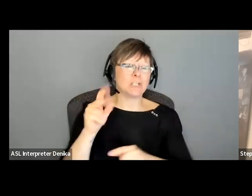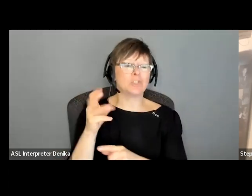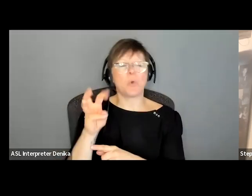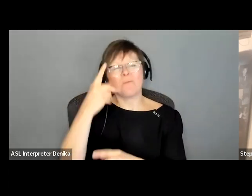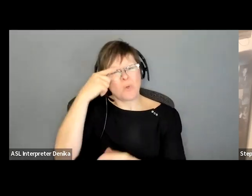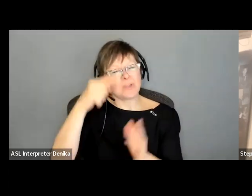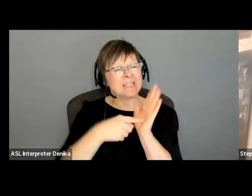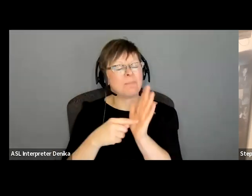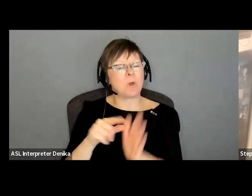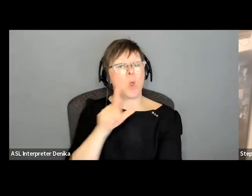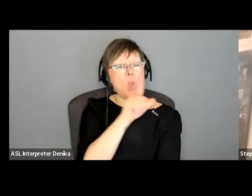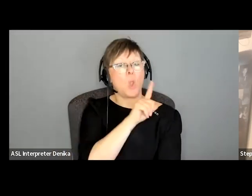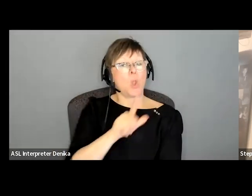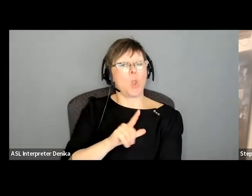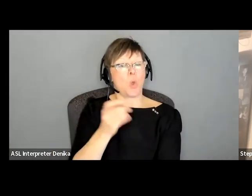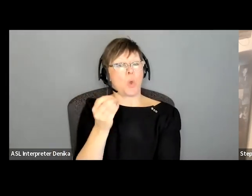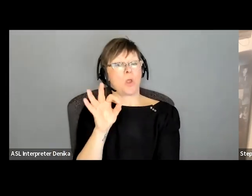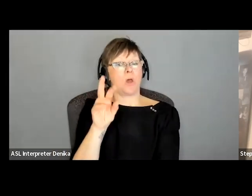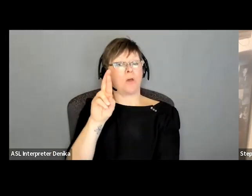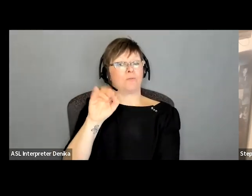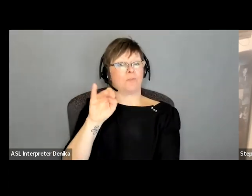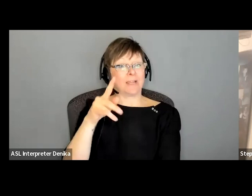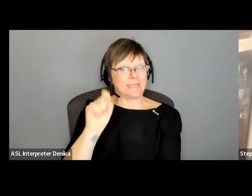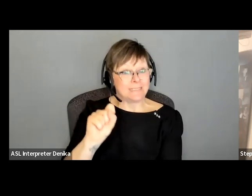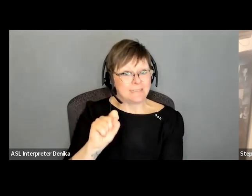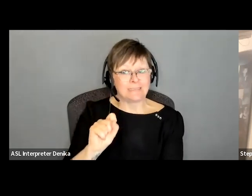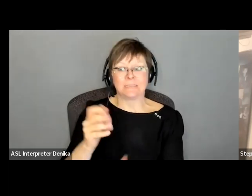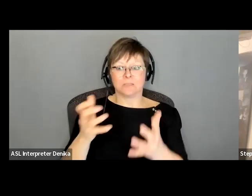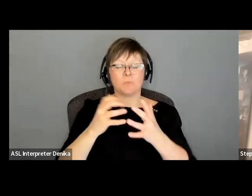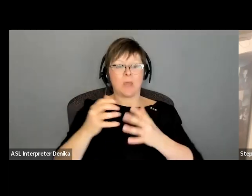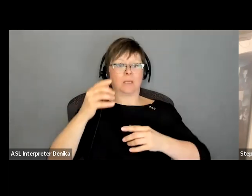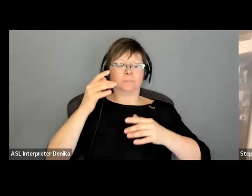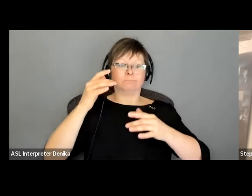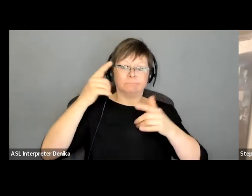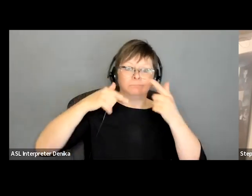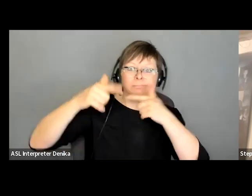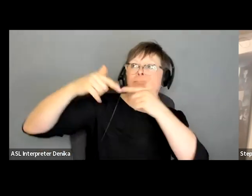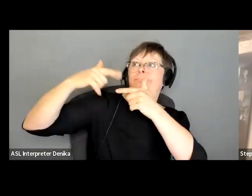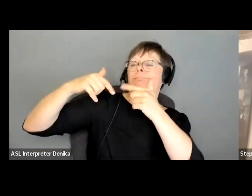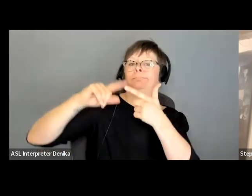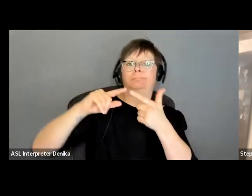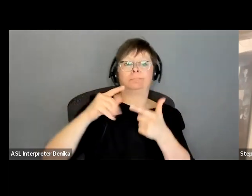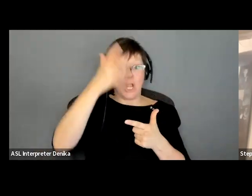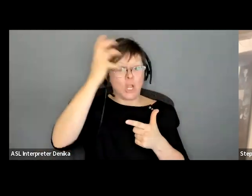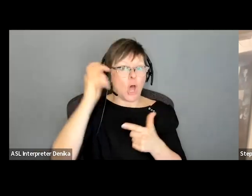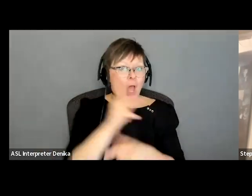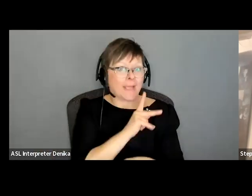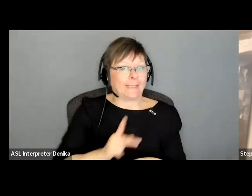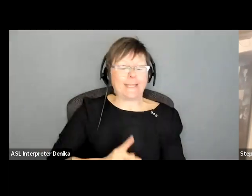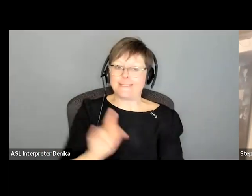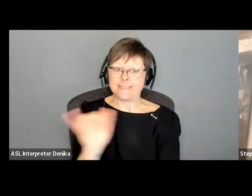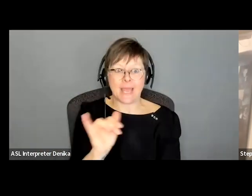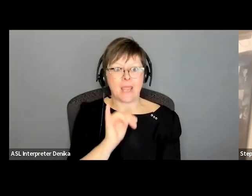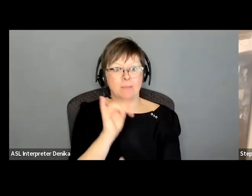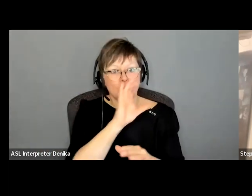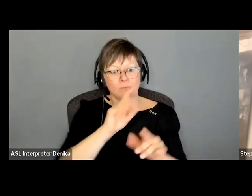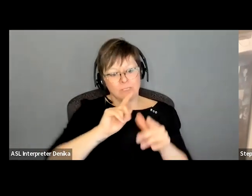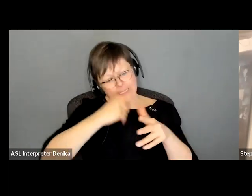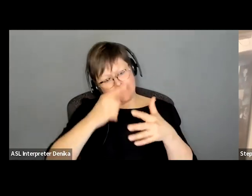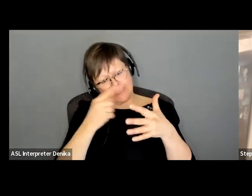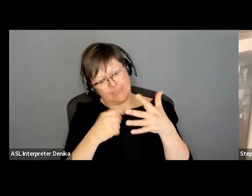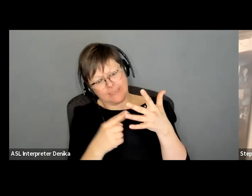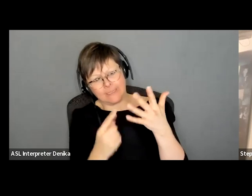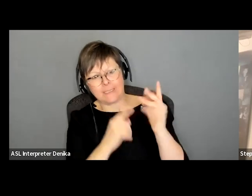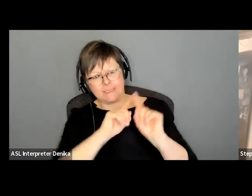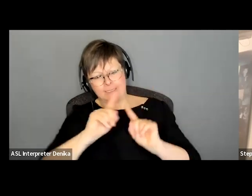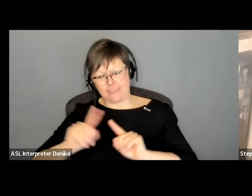where we were looking for singers and we're looking for dancers we're looking for acrobats same thing with lion king uh we would put out notices through the agents we